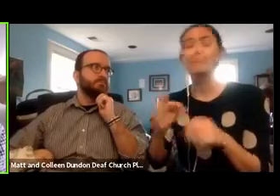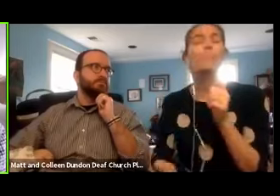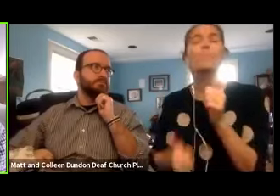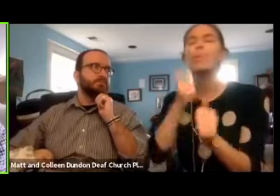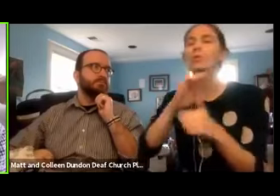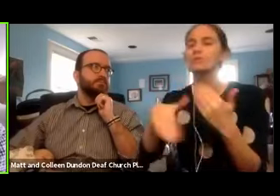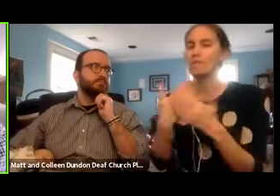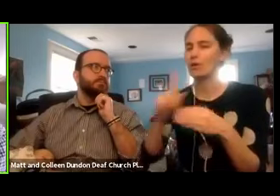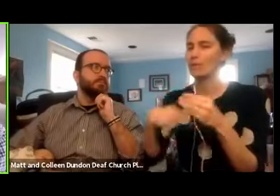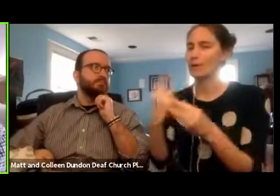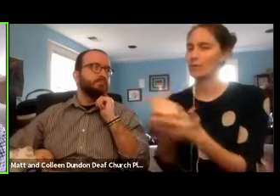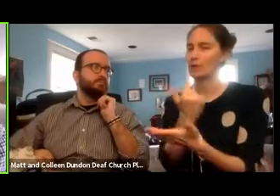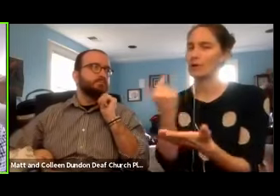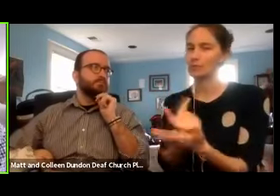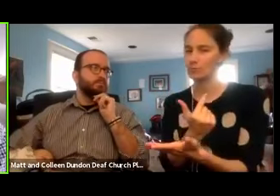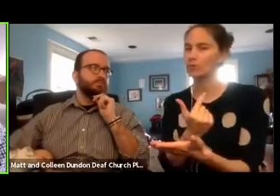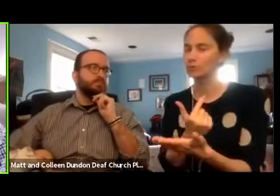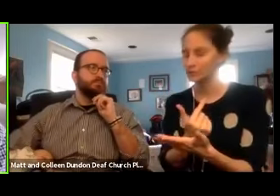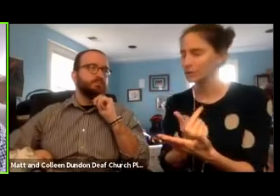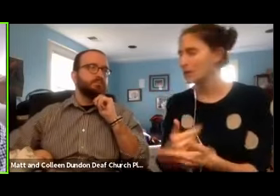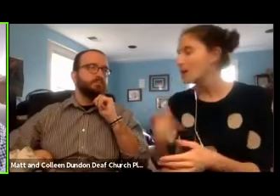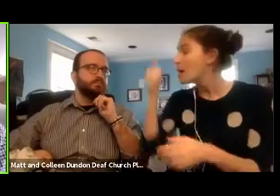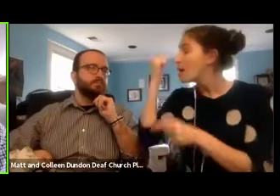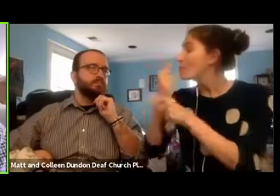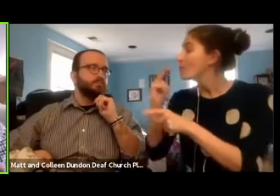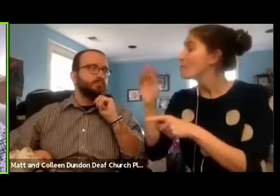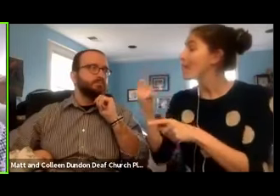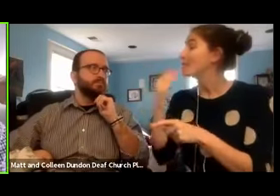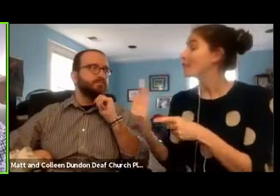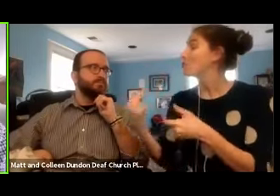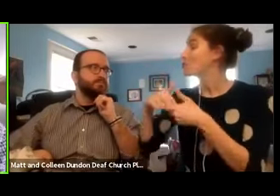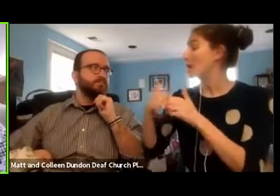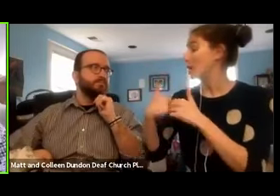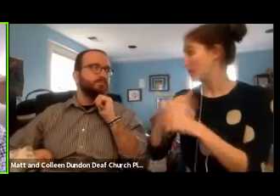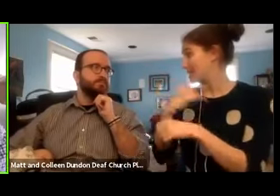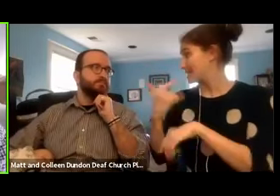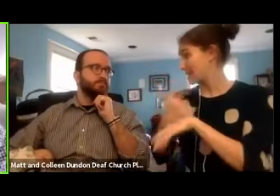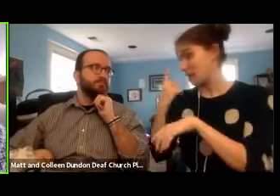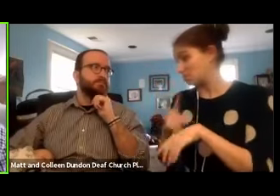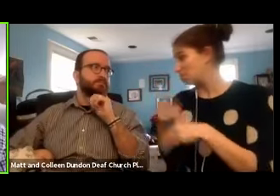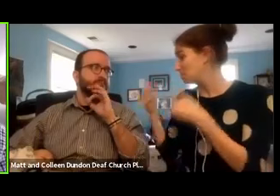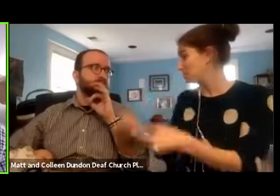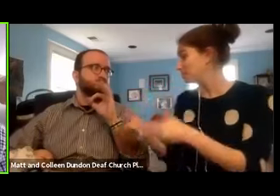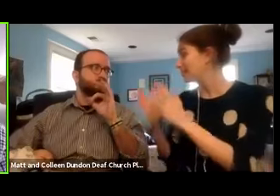Brother Matt, thank you for being with us today. Would you lead us in prayer?